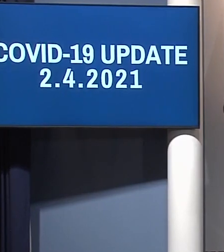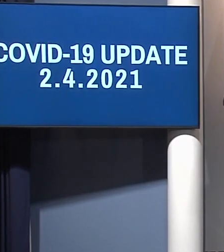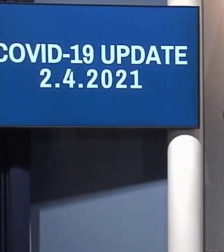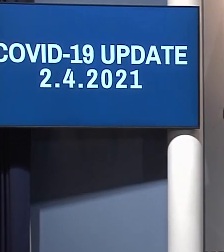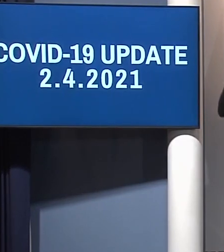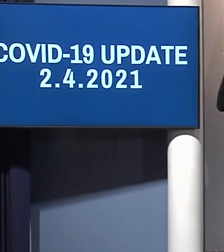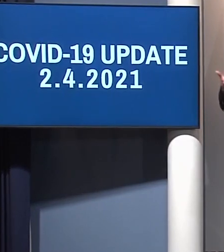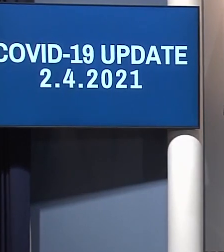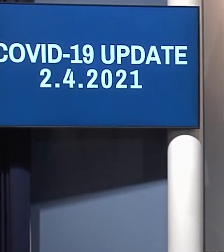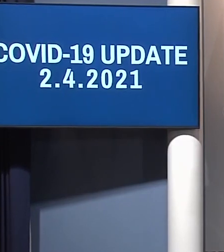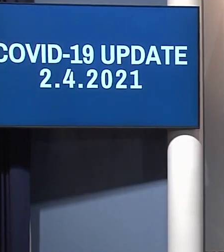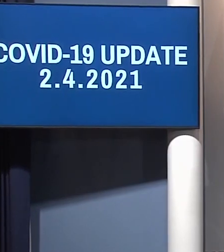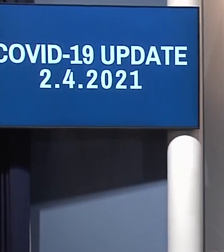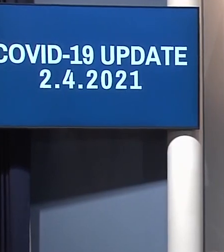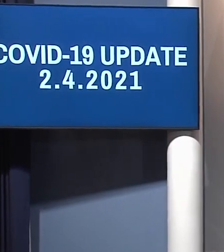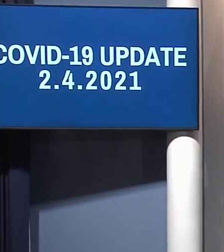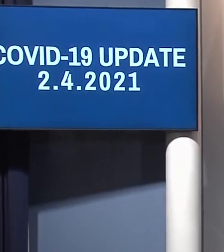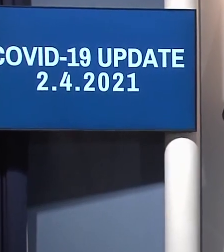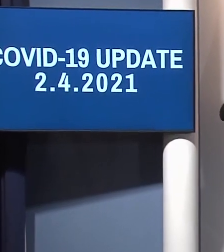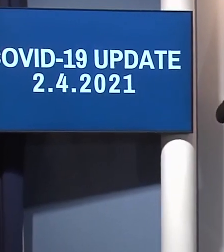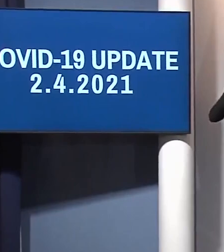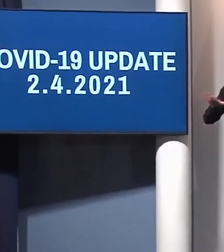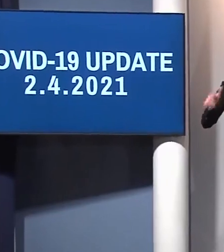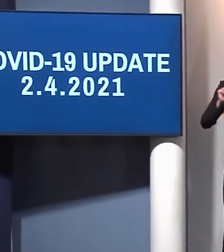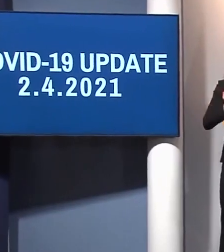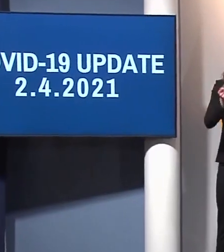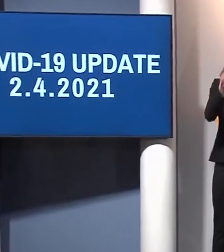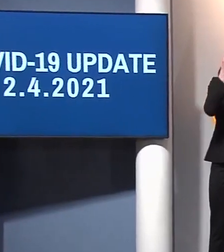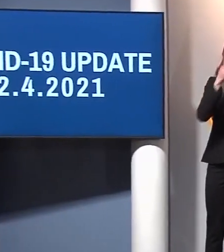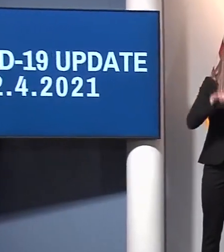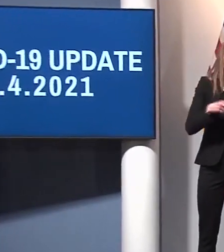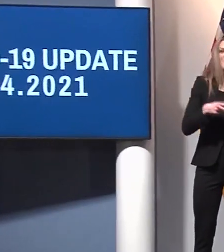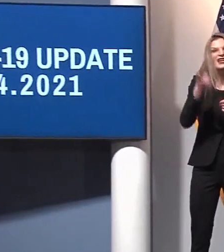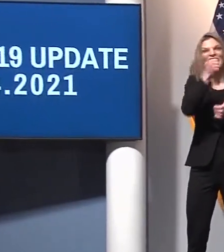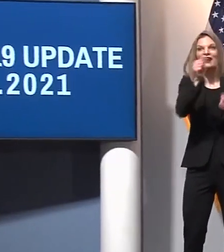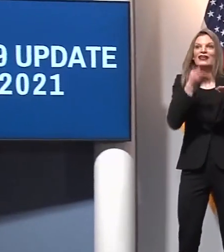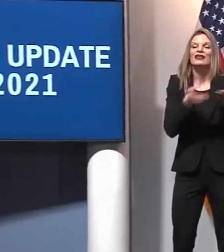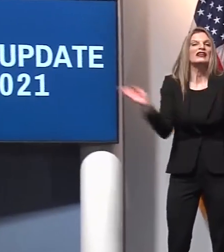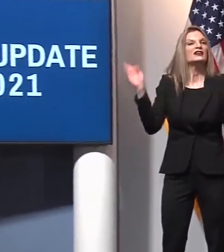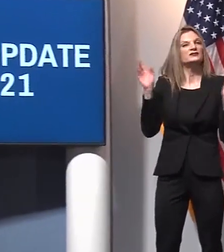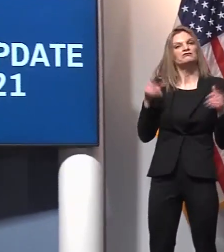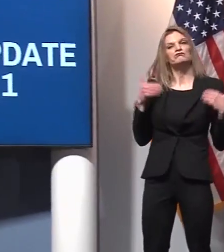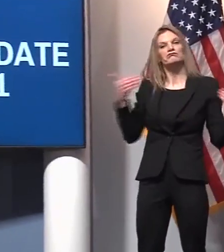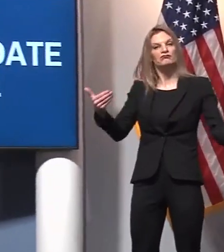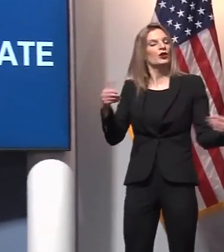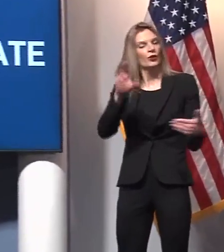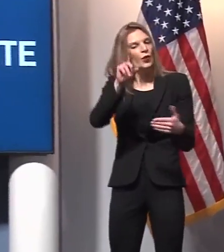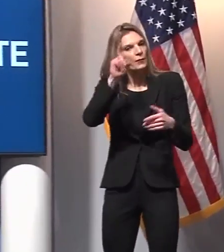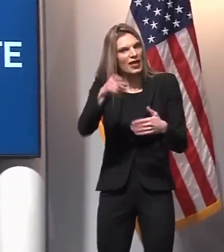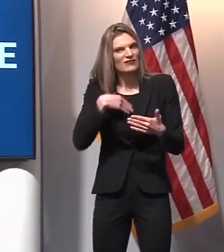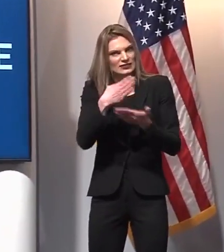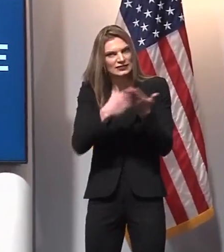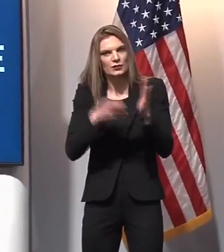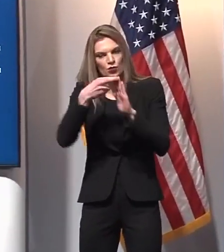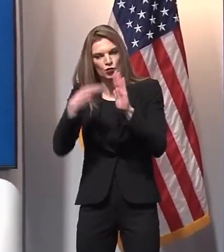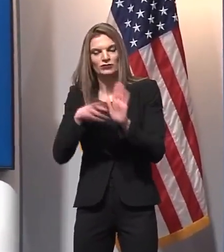with specific public health measures in place, like masks and testing. As a former